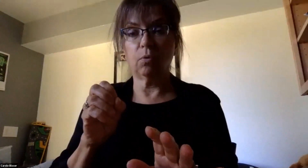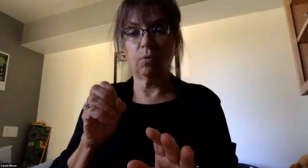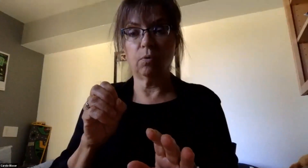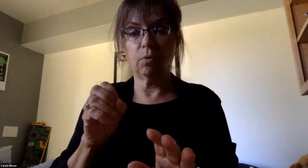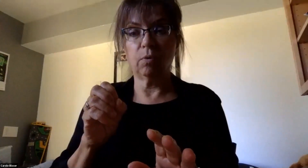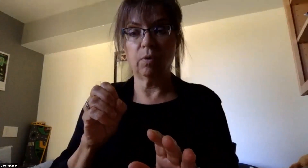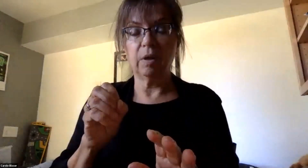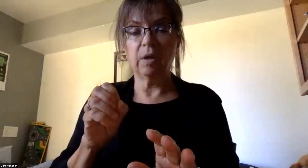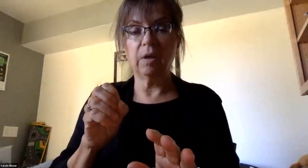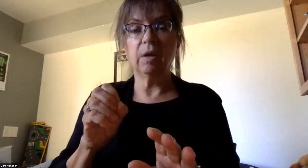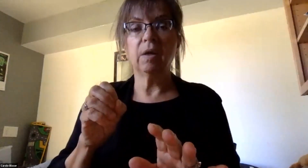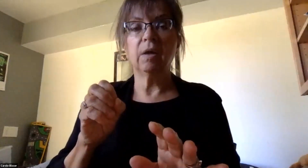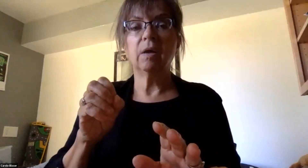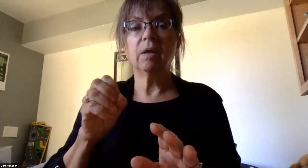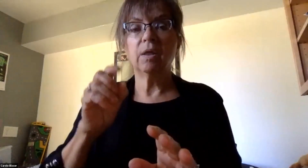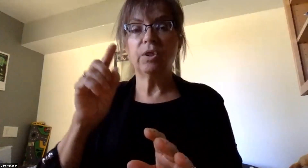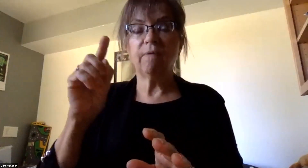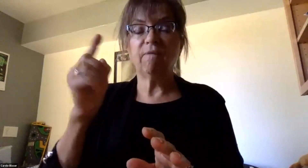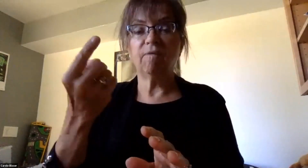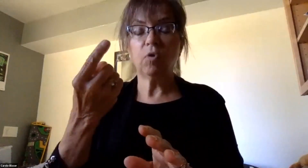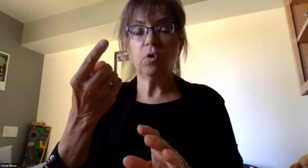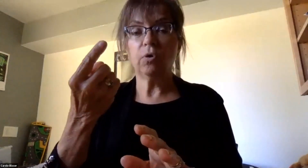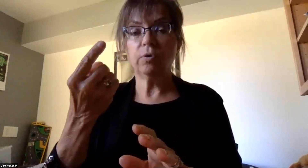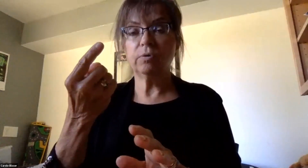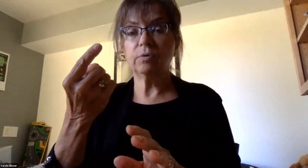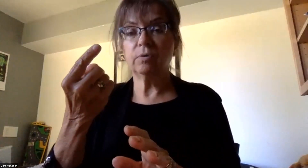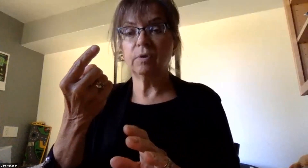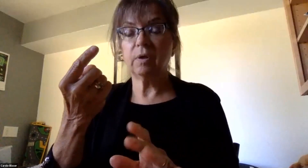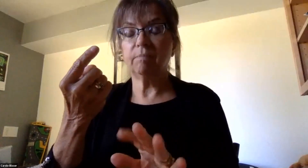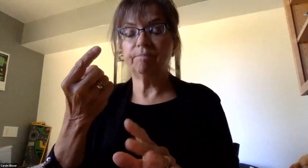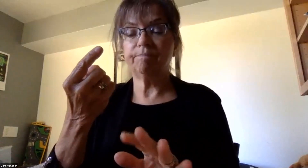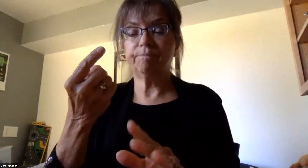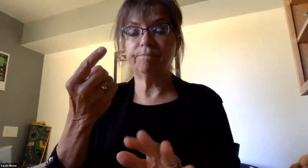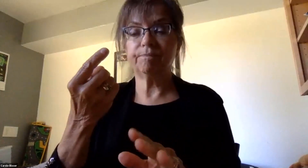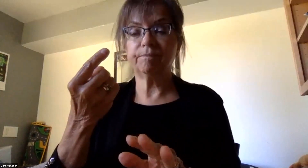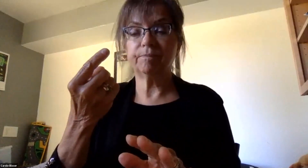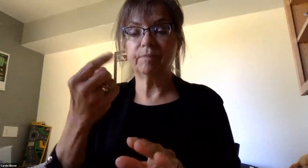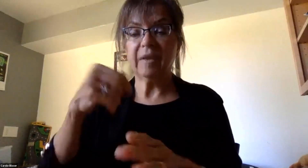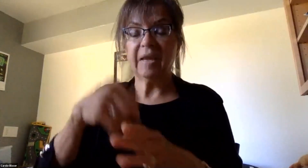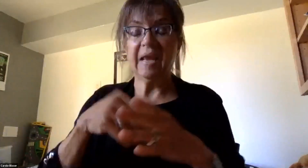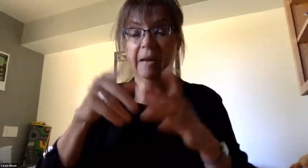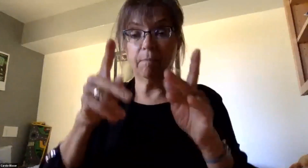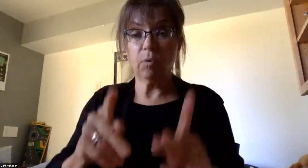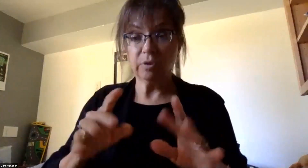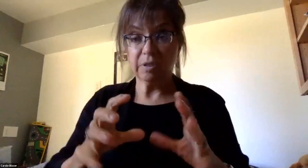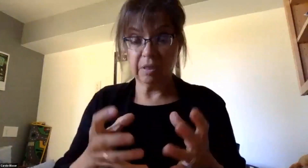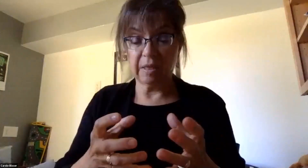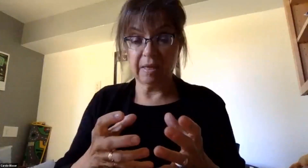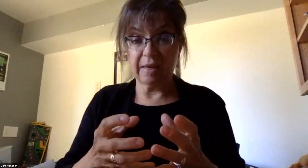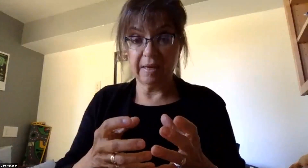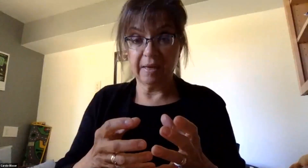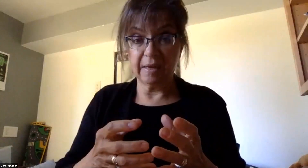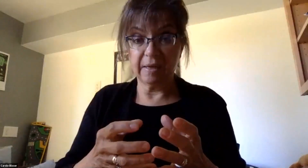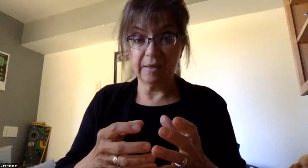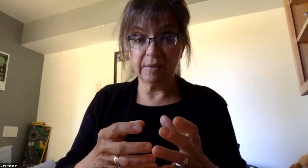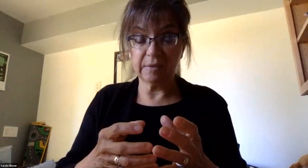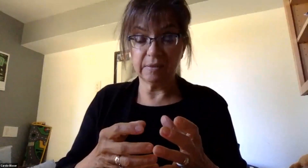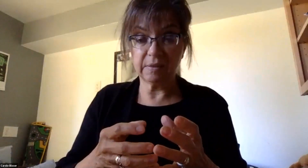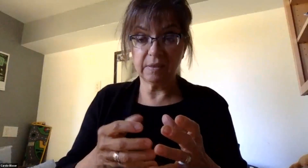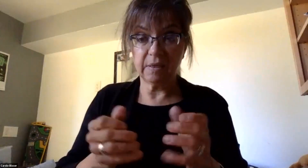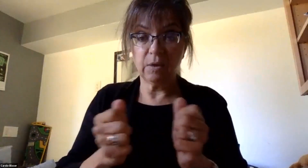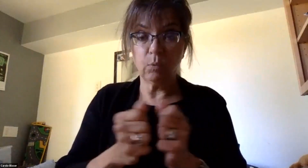will take place in their first in-person class with their teachers.